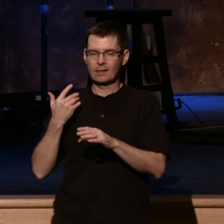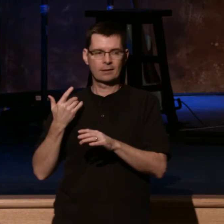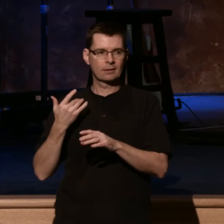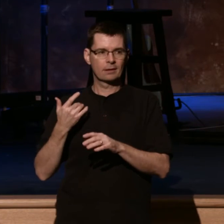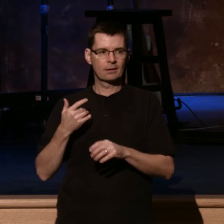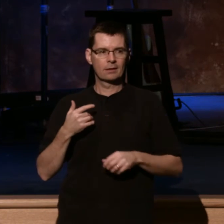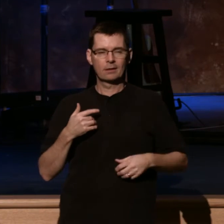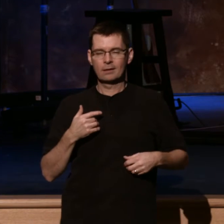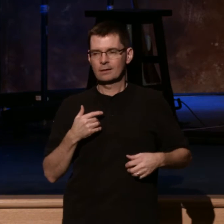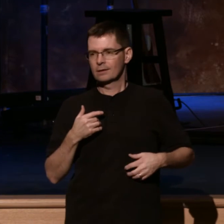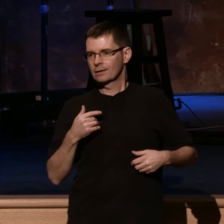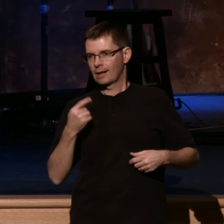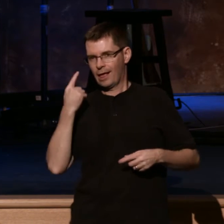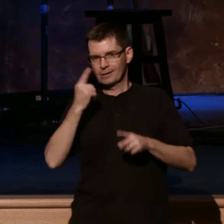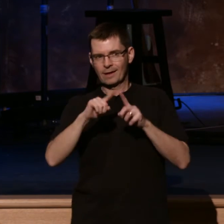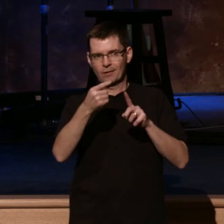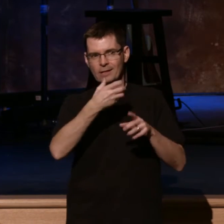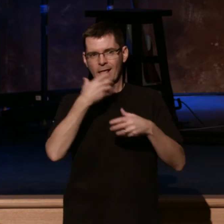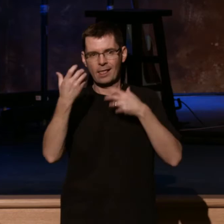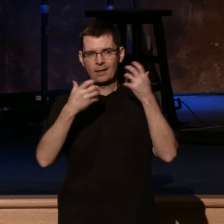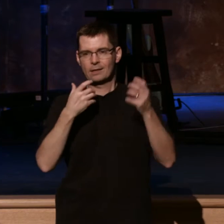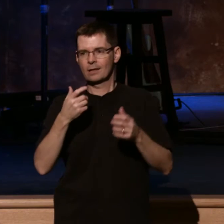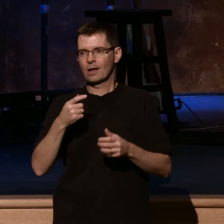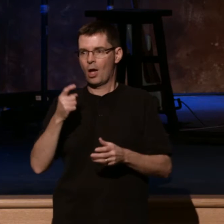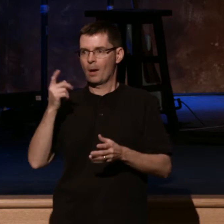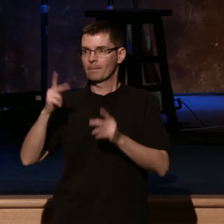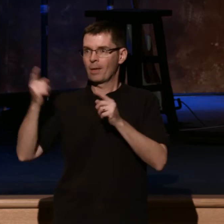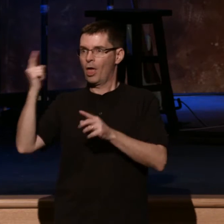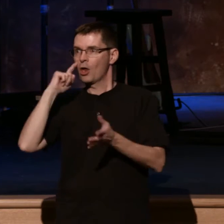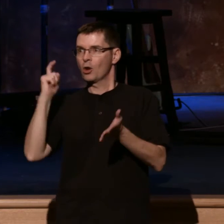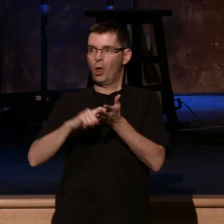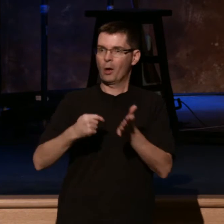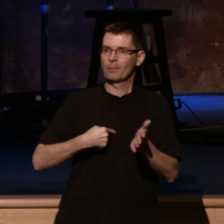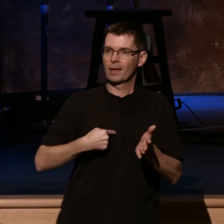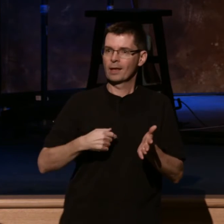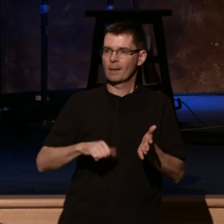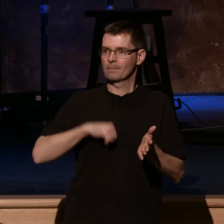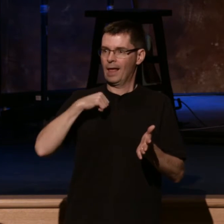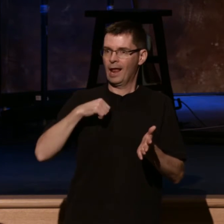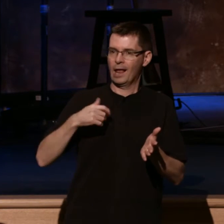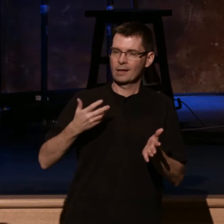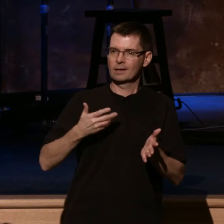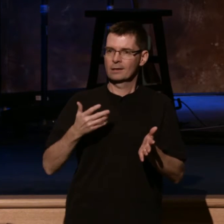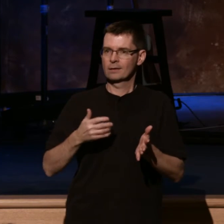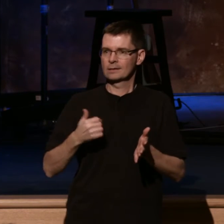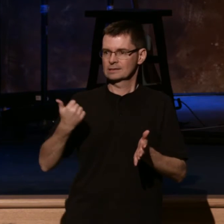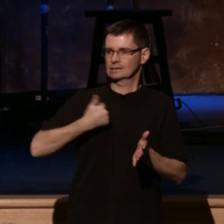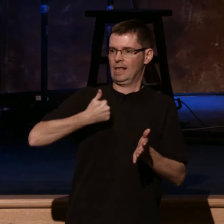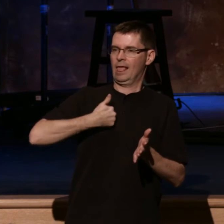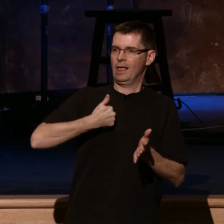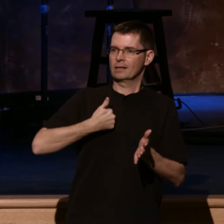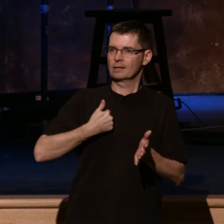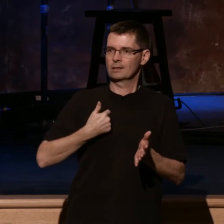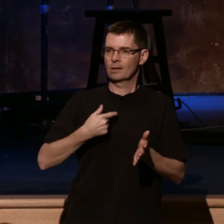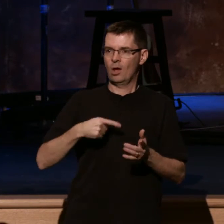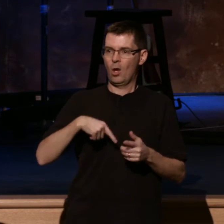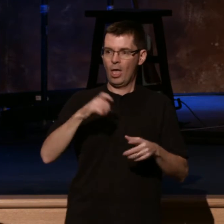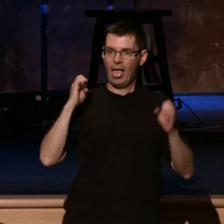No. Recognition. Recognition. Boy, we've gone to meddling now already. What else? Self. Going to the gym. Our body.